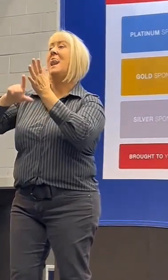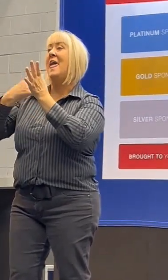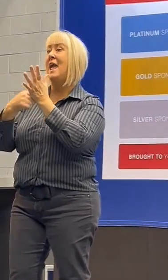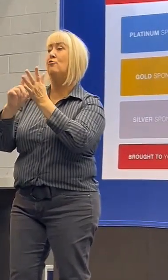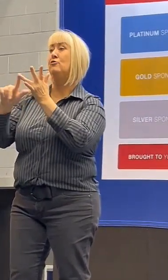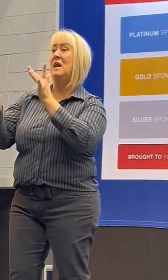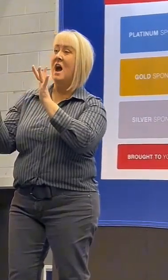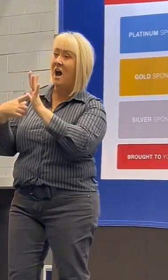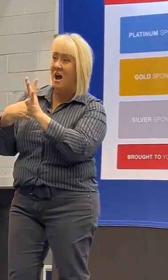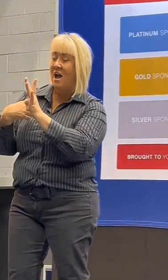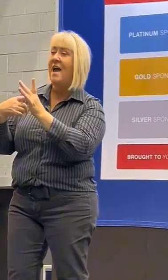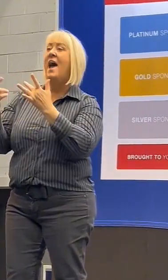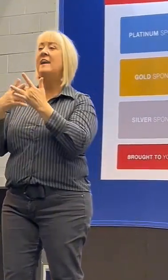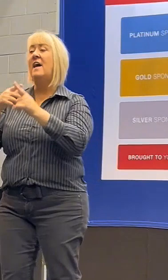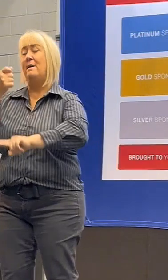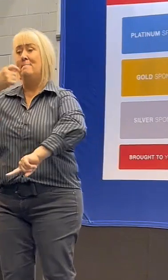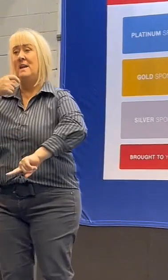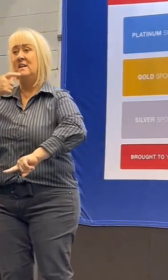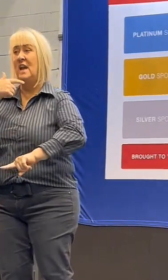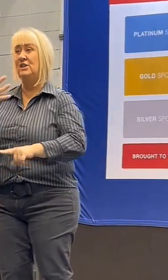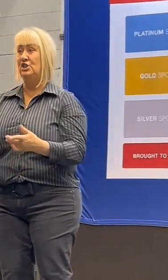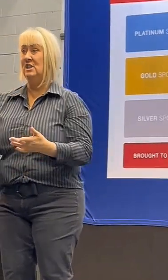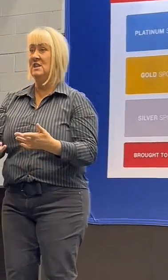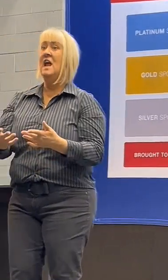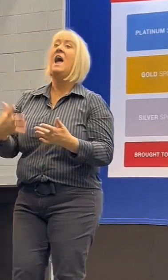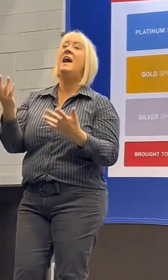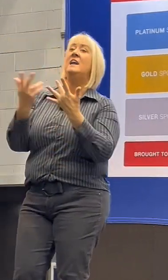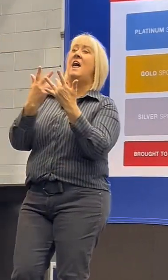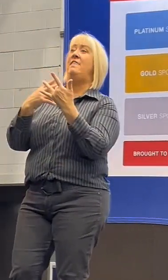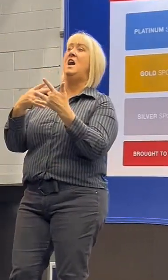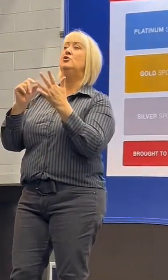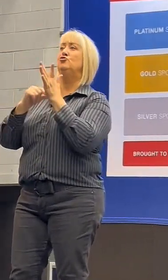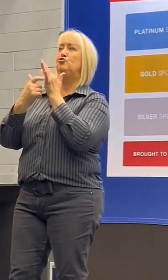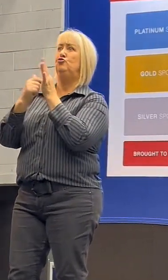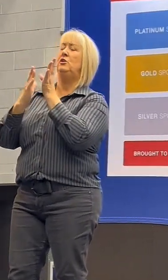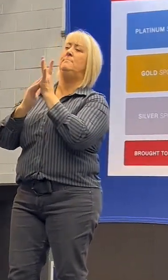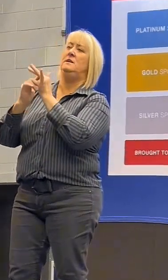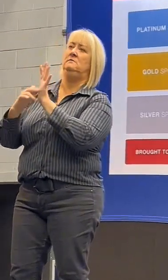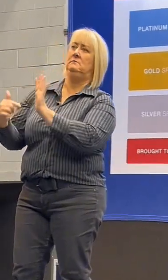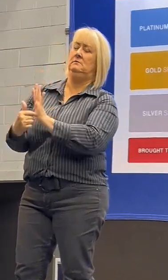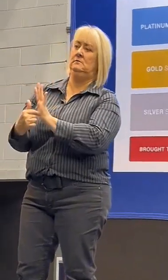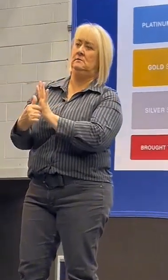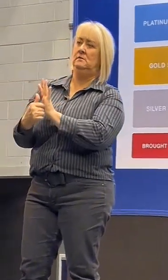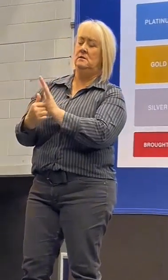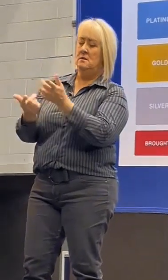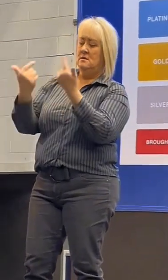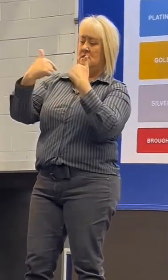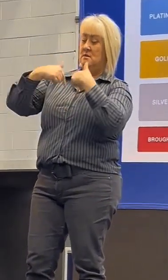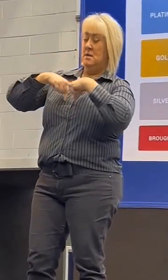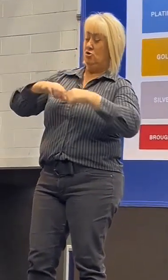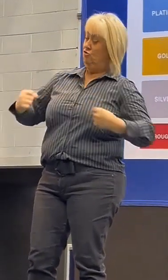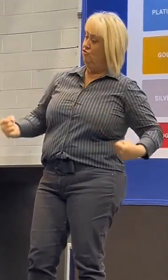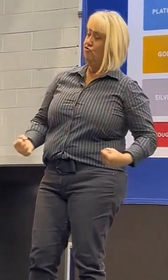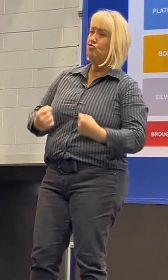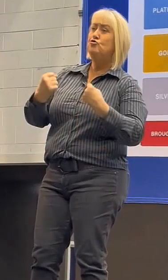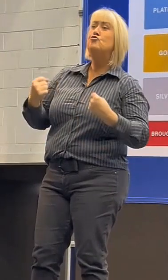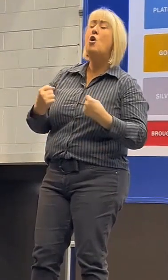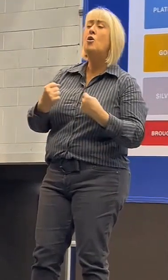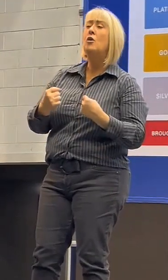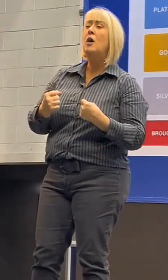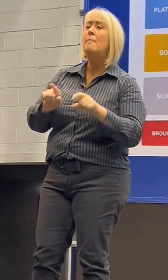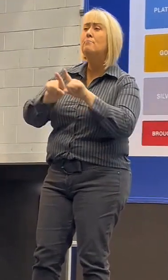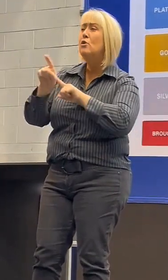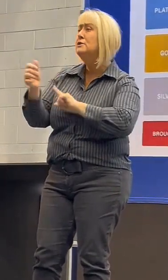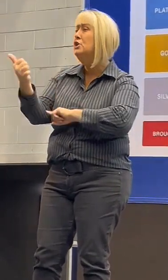and the dreaded whole-body hyperthermia treatment. This intense heat treatment, typically used for cancer, is